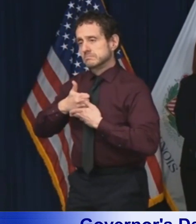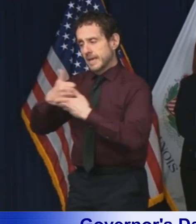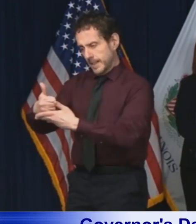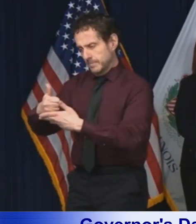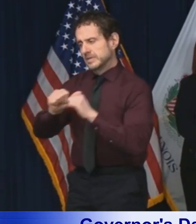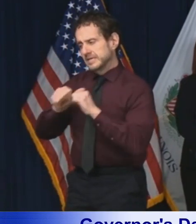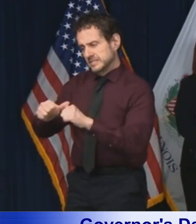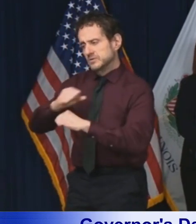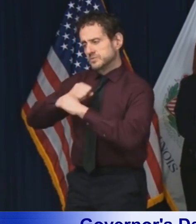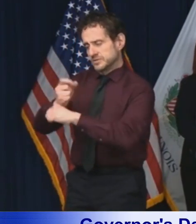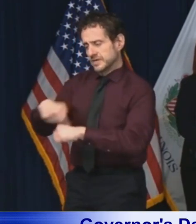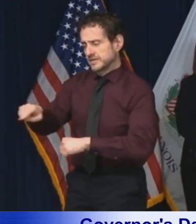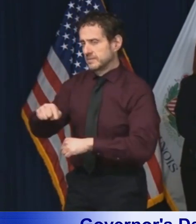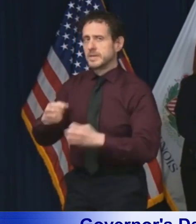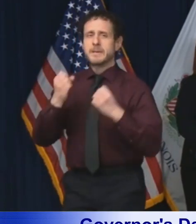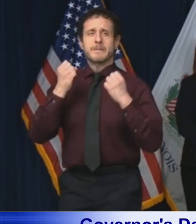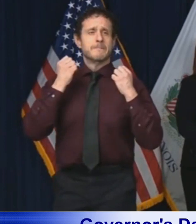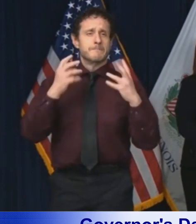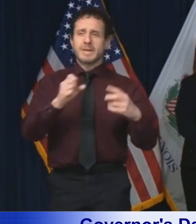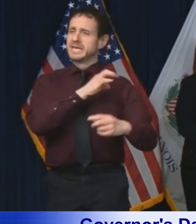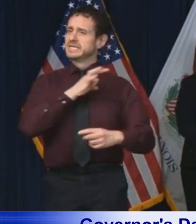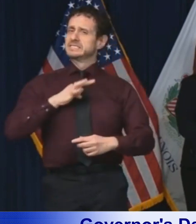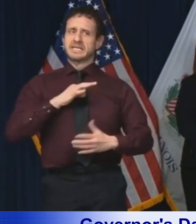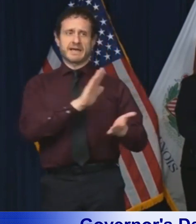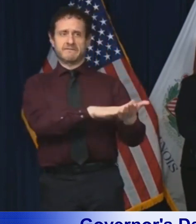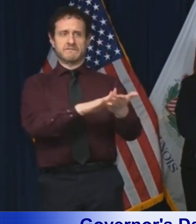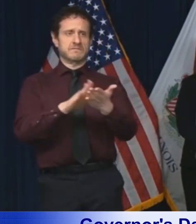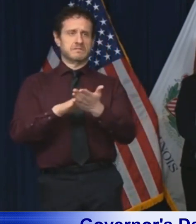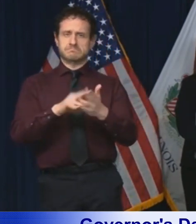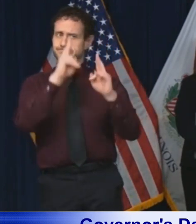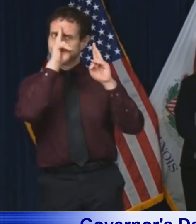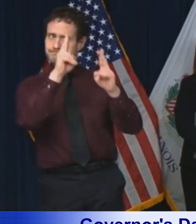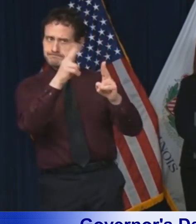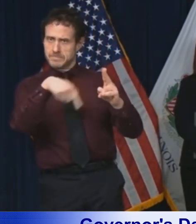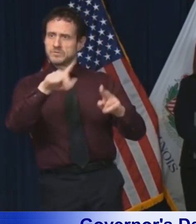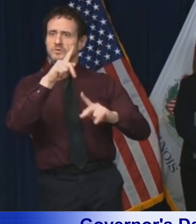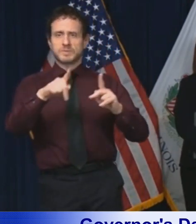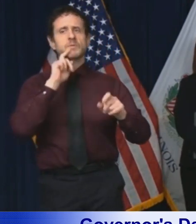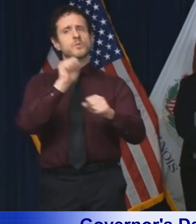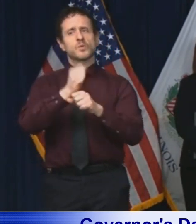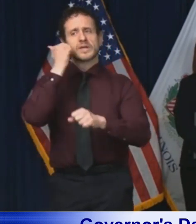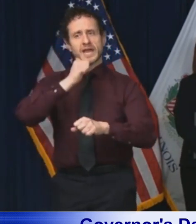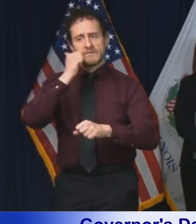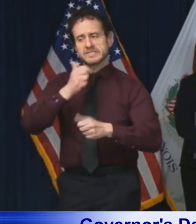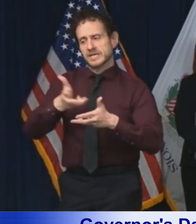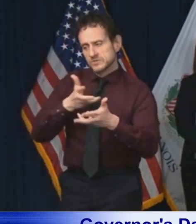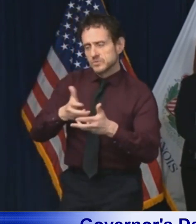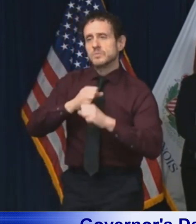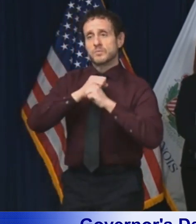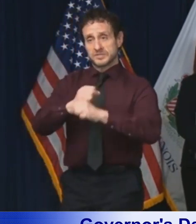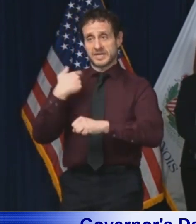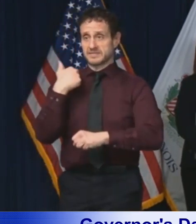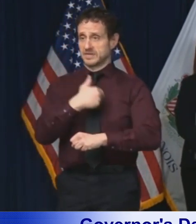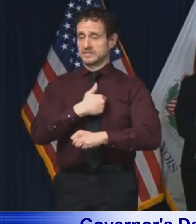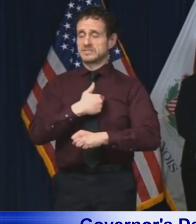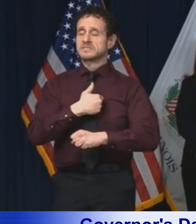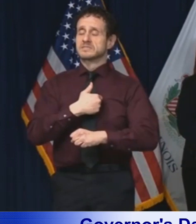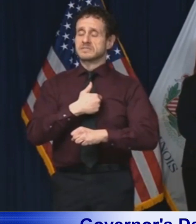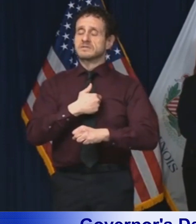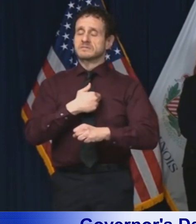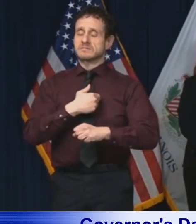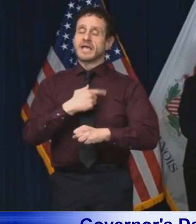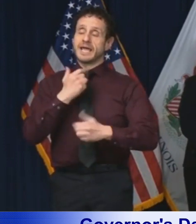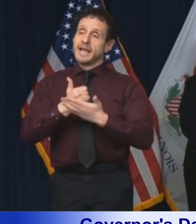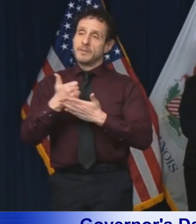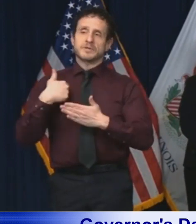There are countless heroes who are serving on the front lines every day to protect us from the coronavirus. Among